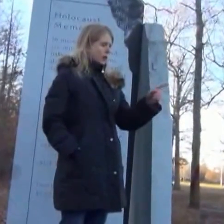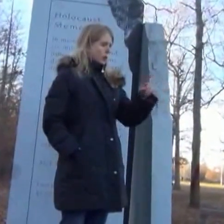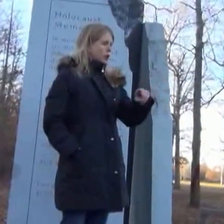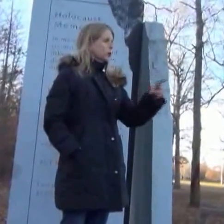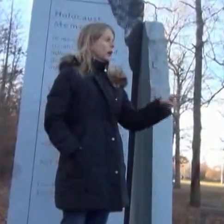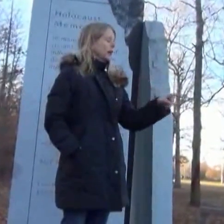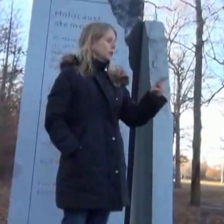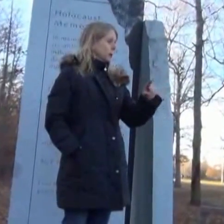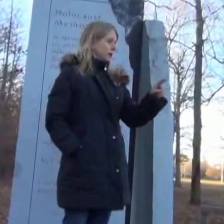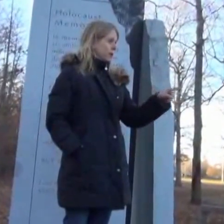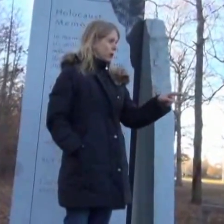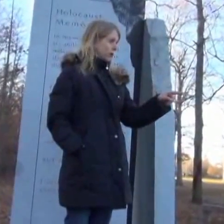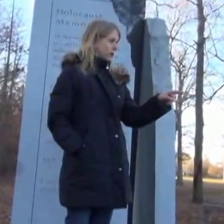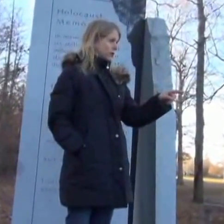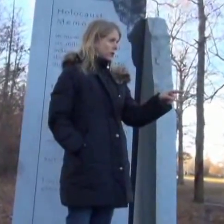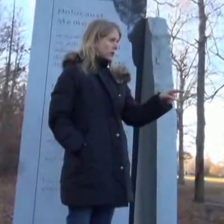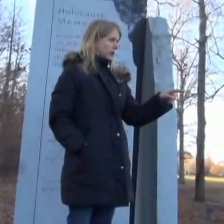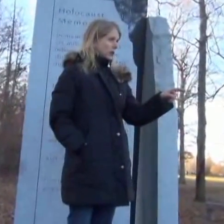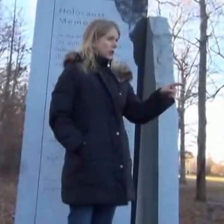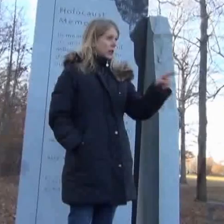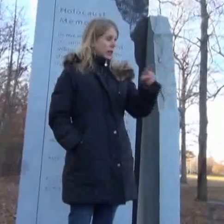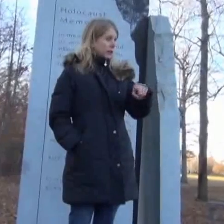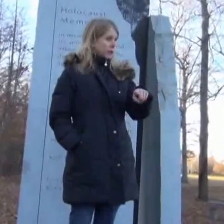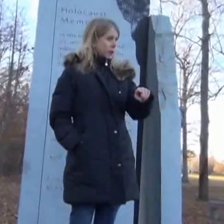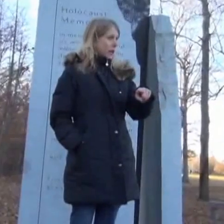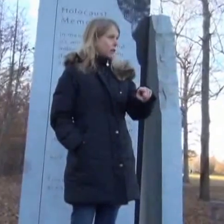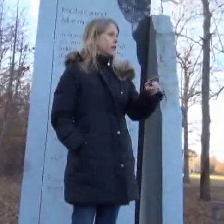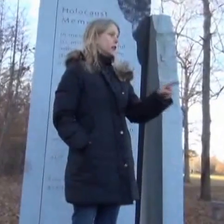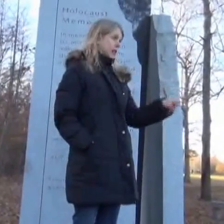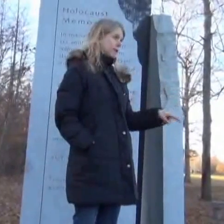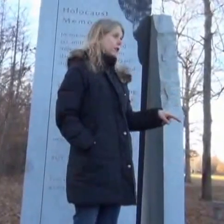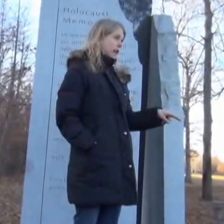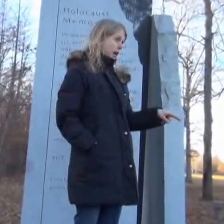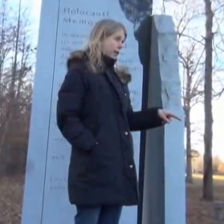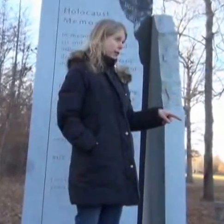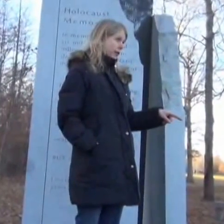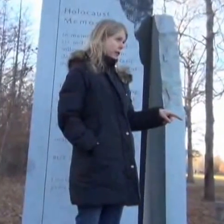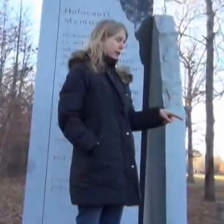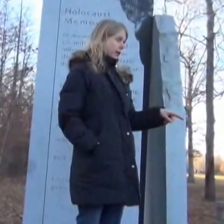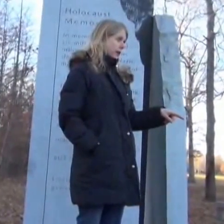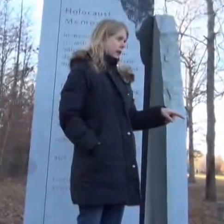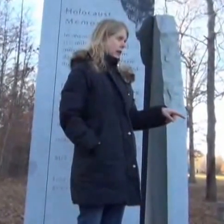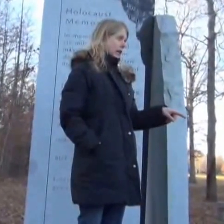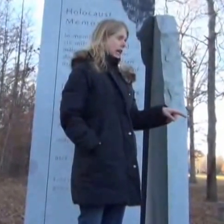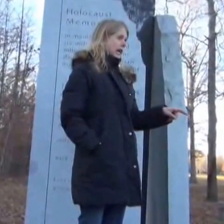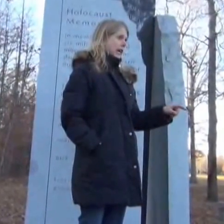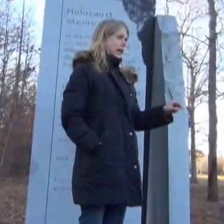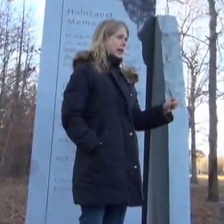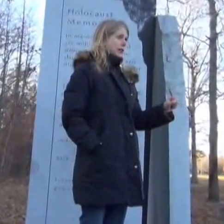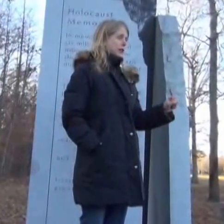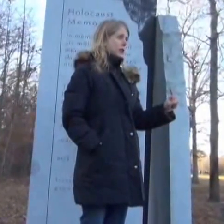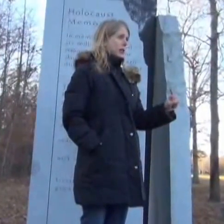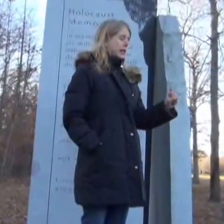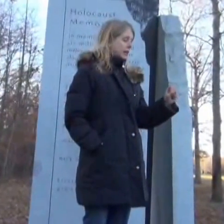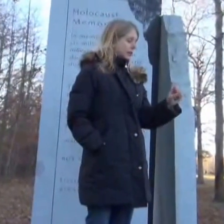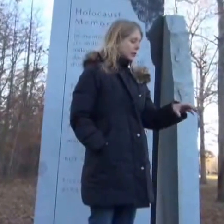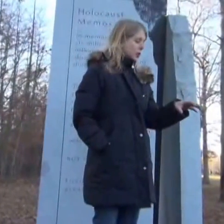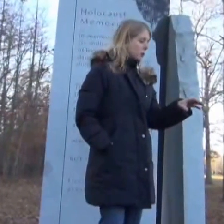there were two lines being formed. A line for life and a line for death. And so he had this little